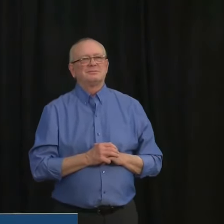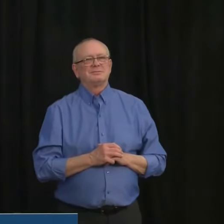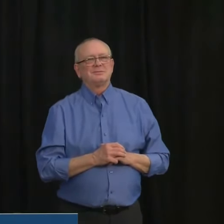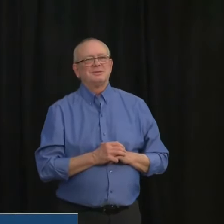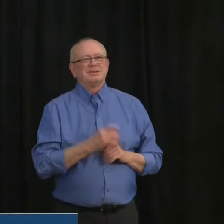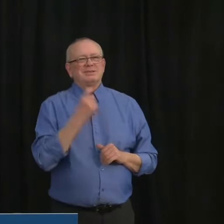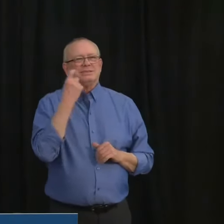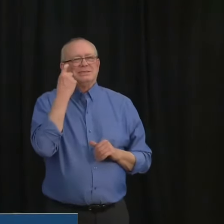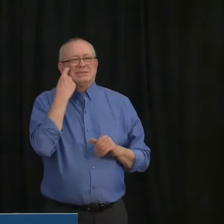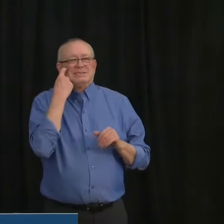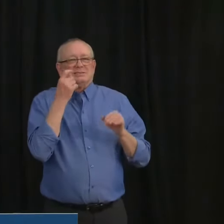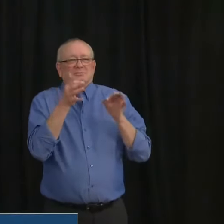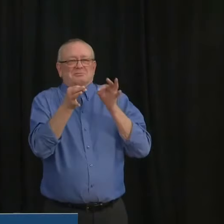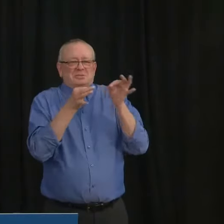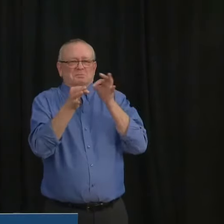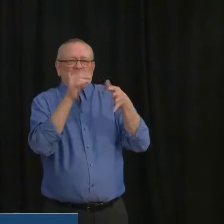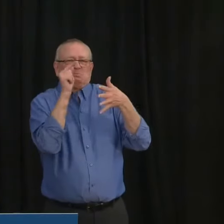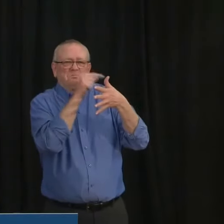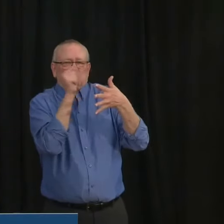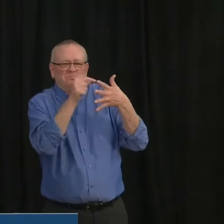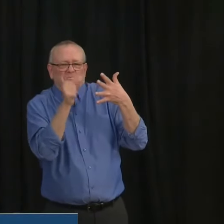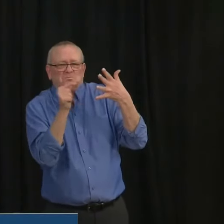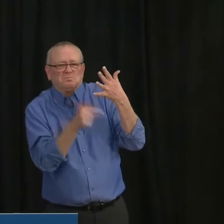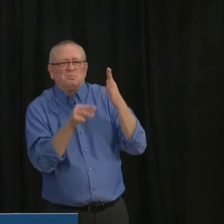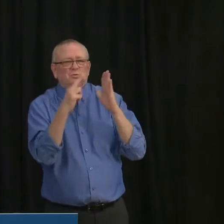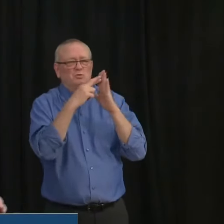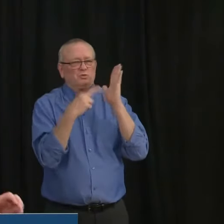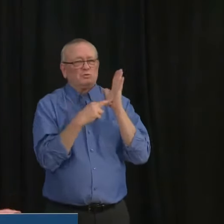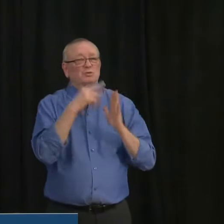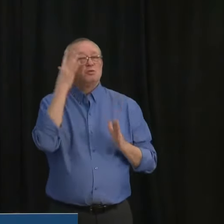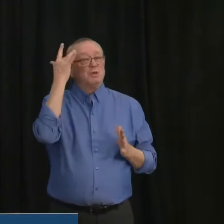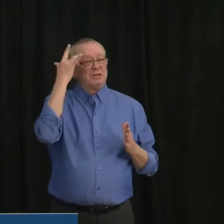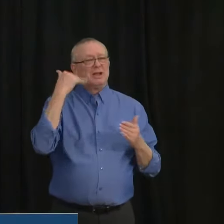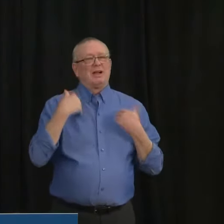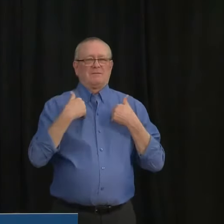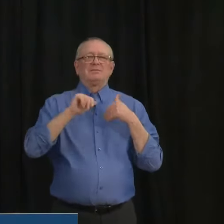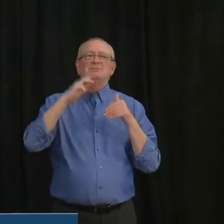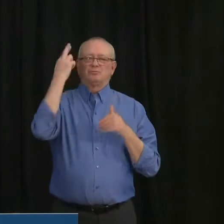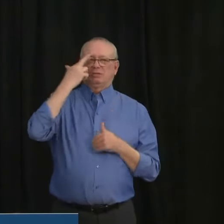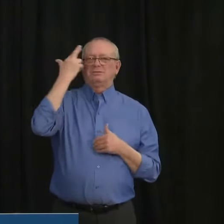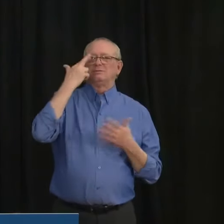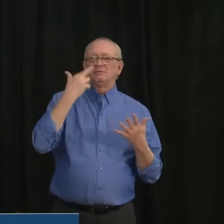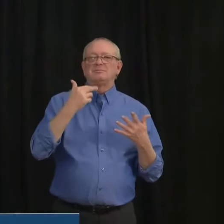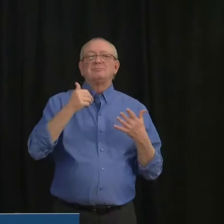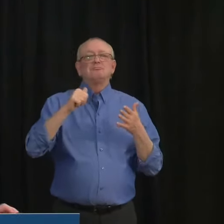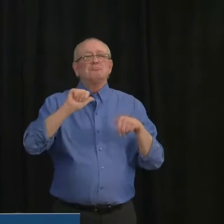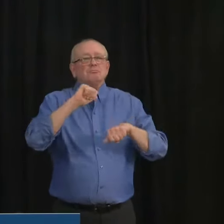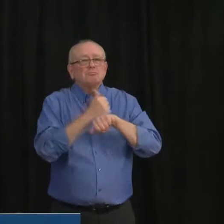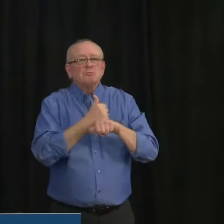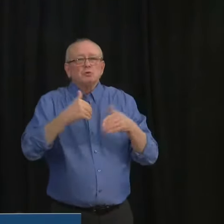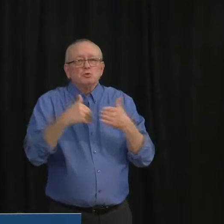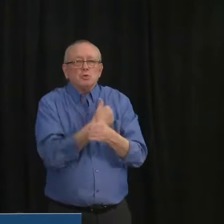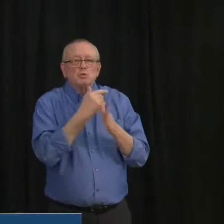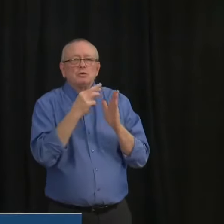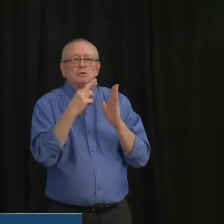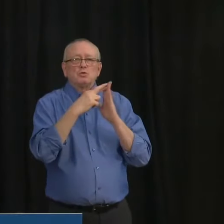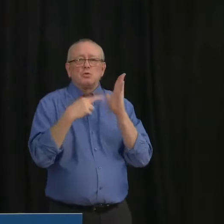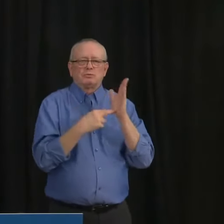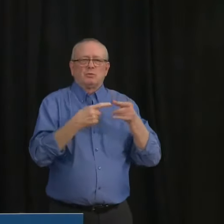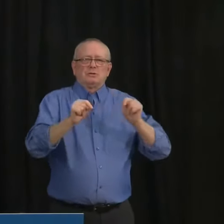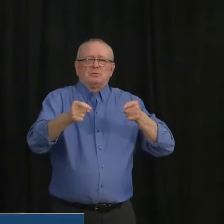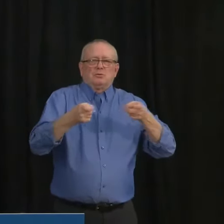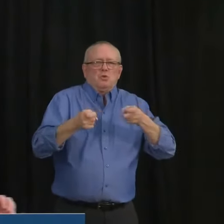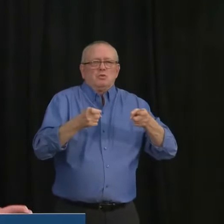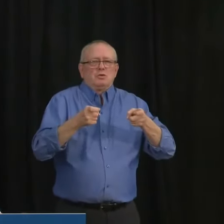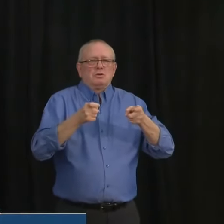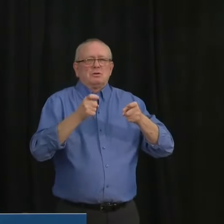the the measures and the good reasons why we need to take further steps to contain the spread of COVID I'll now go over each of the the measures